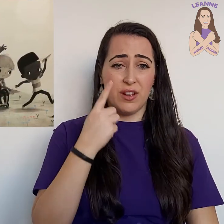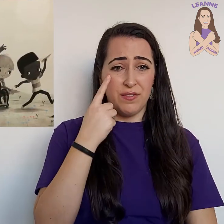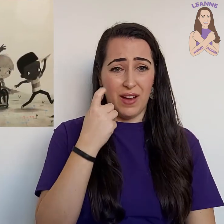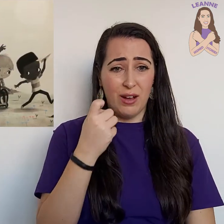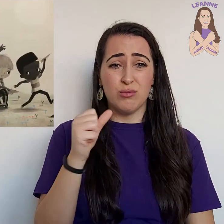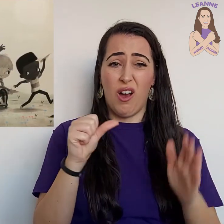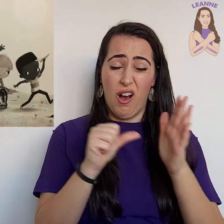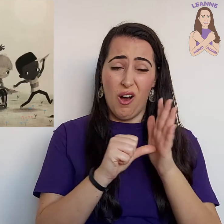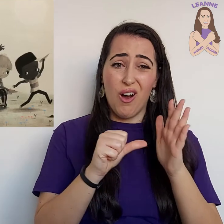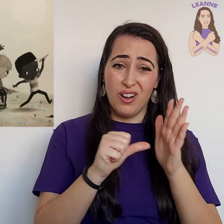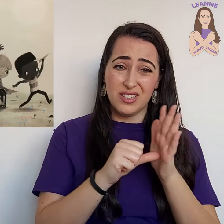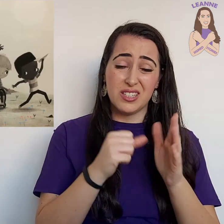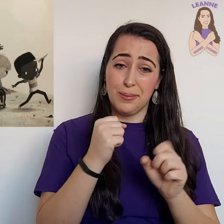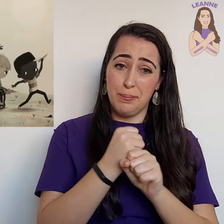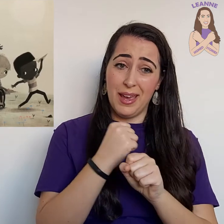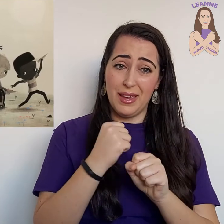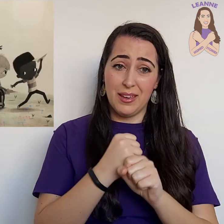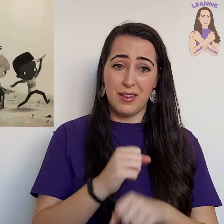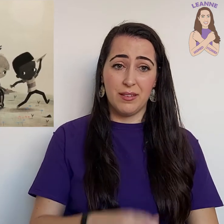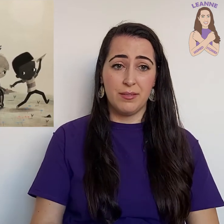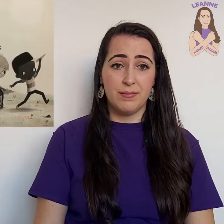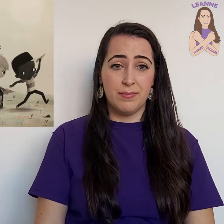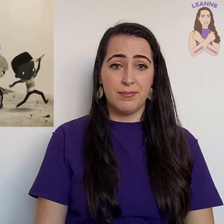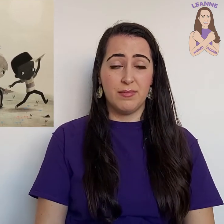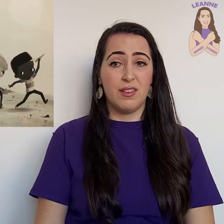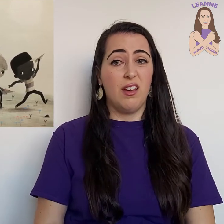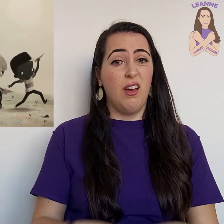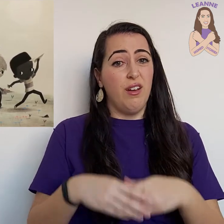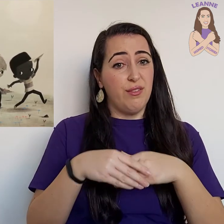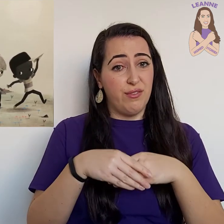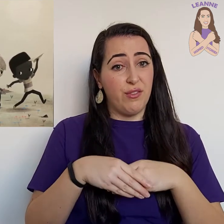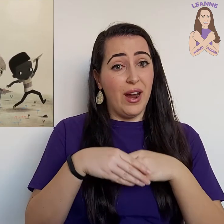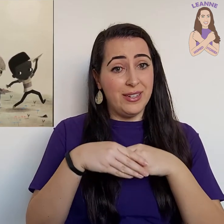found hard to make. Friends.